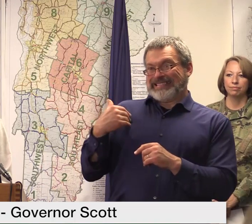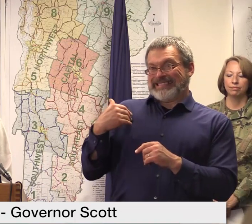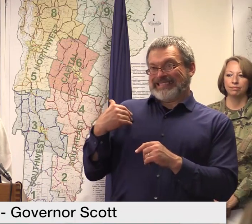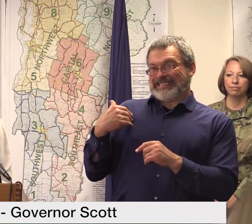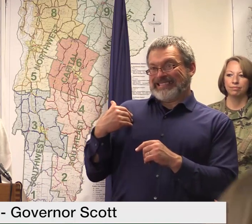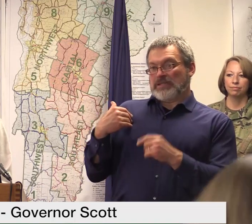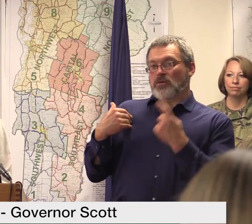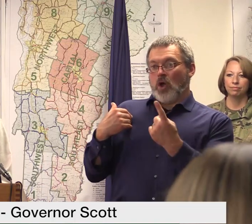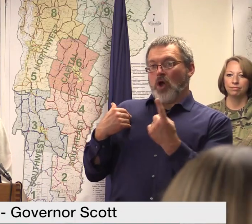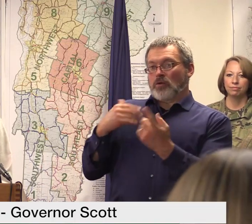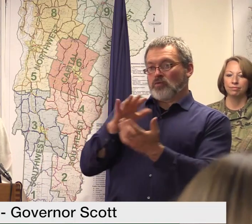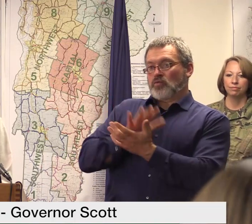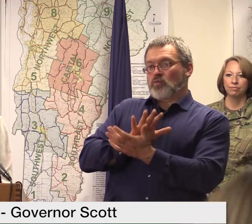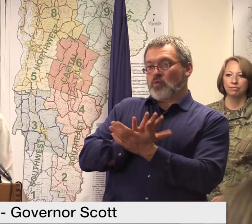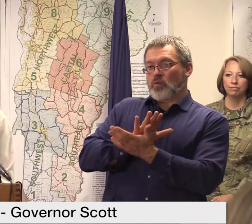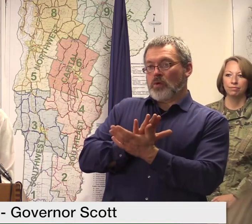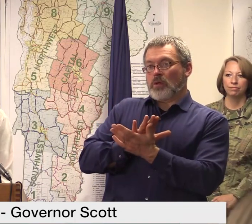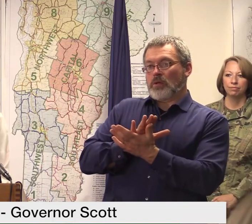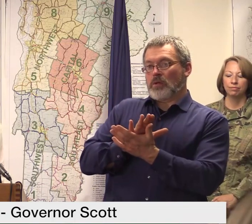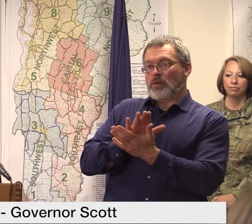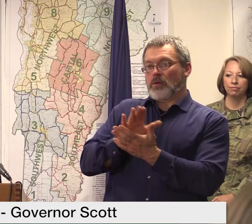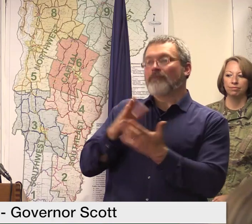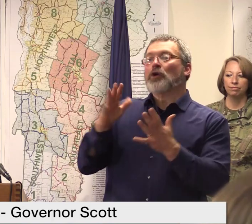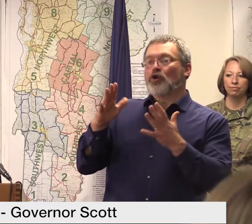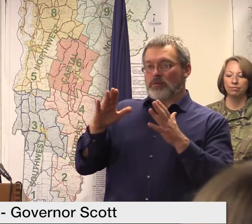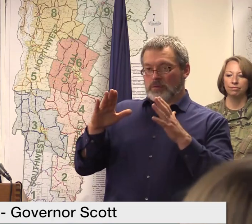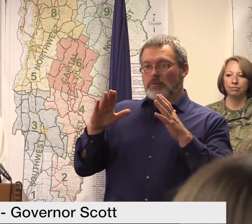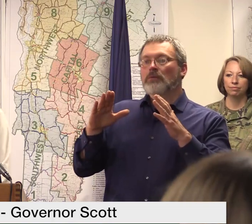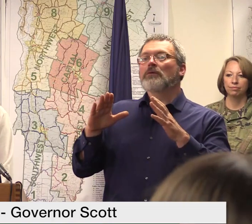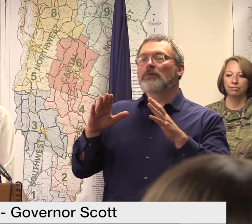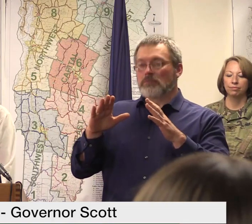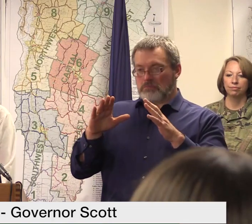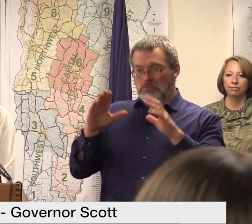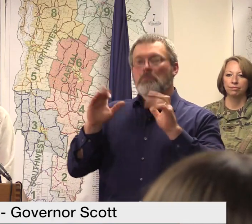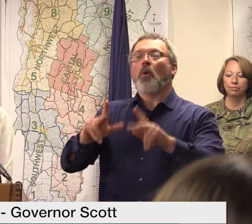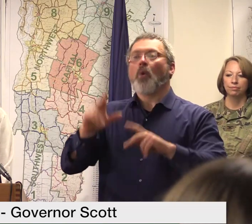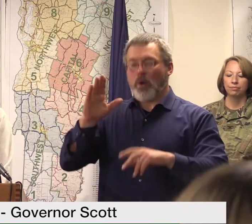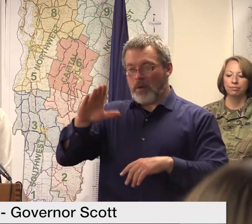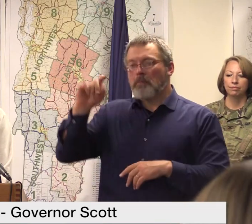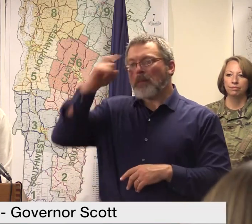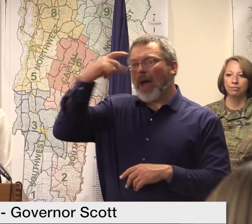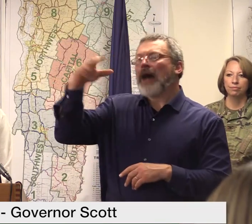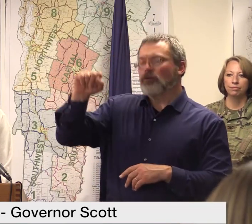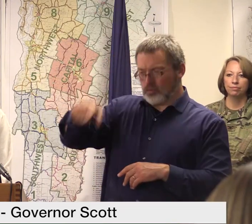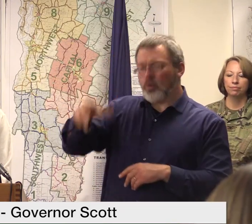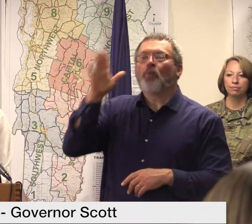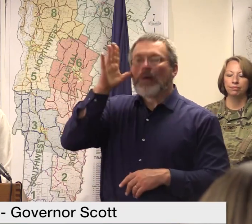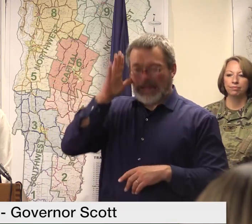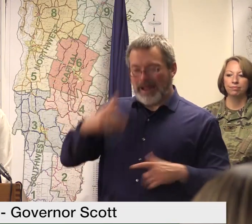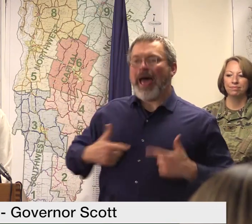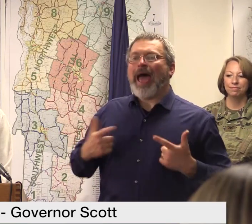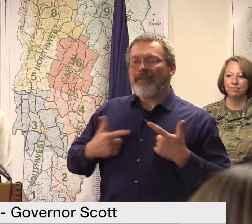fine to open which is an unclear high school from what we're hearing in the fall